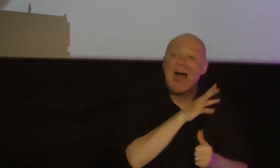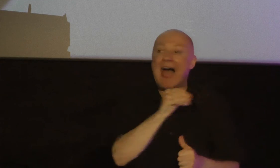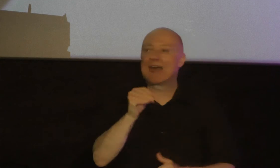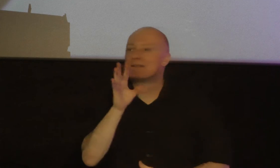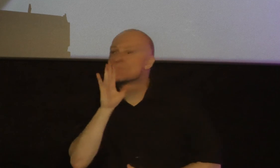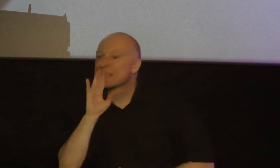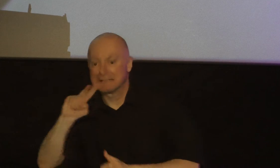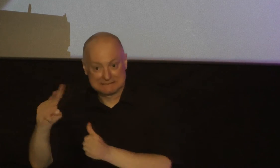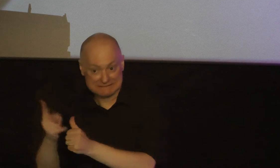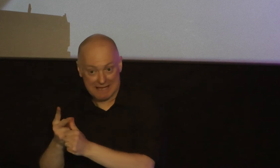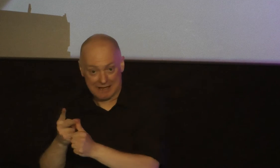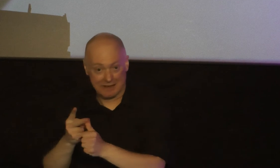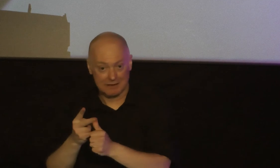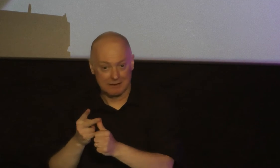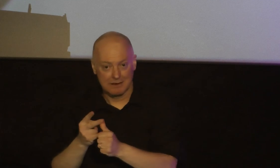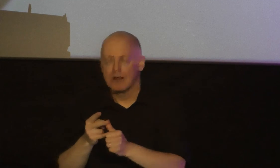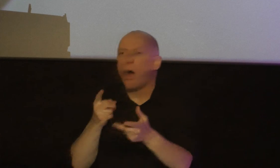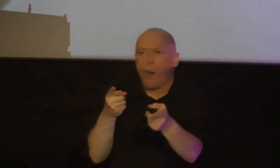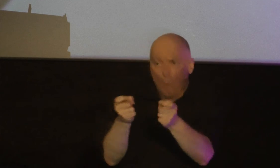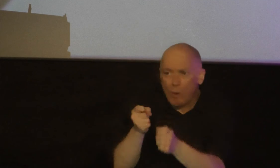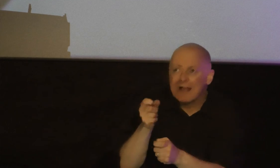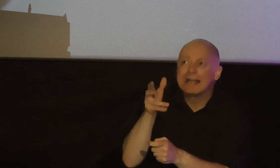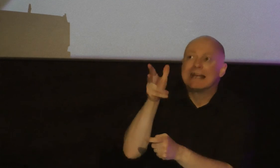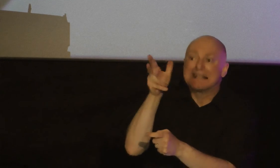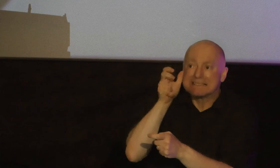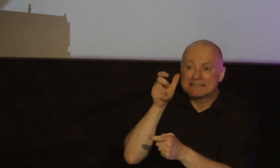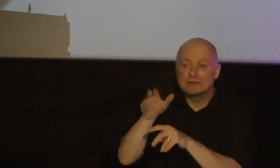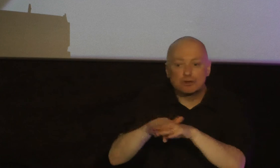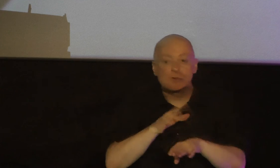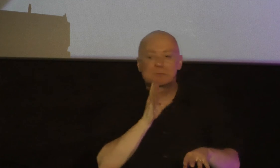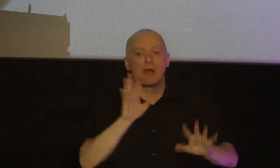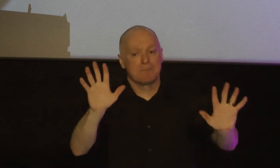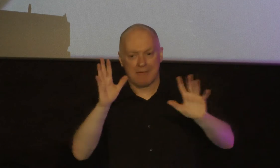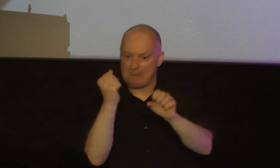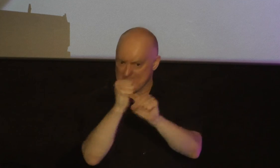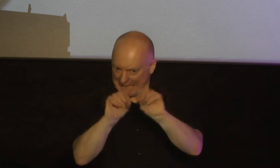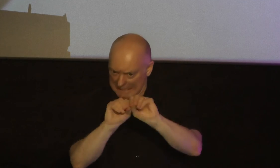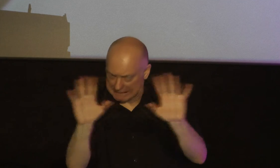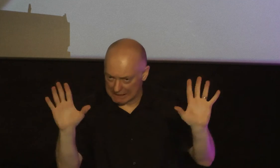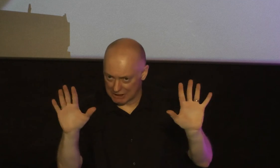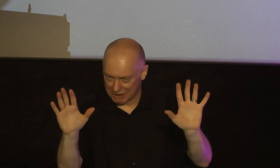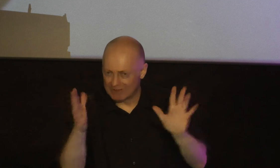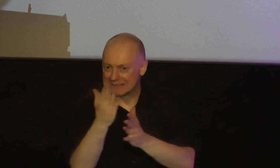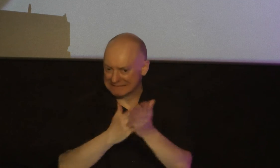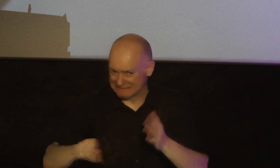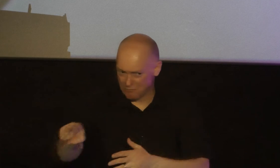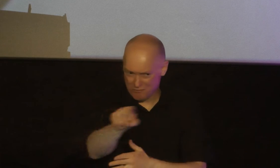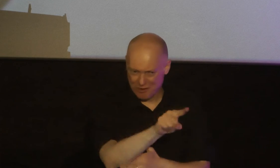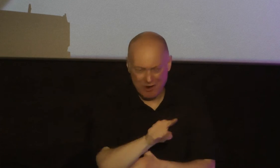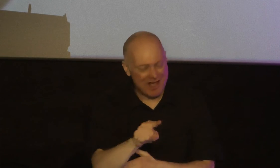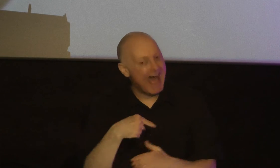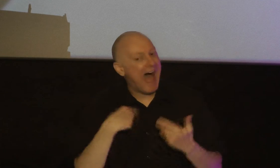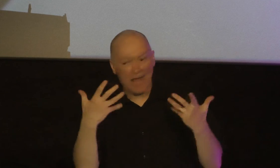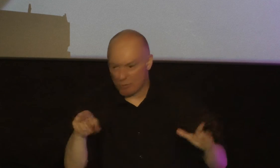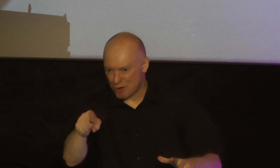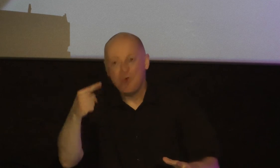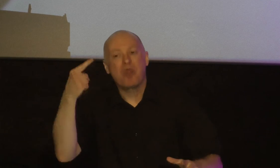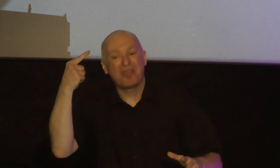second being quick to listen and slow to speak I want to just clarify for some of us I don't want anyone to walk away thinking the words of scripture